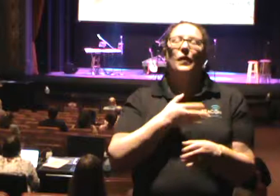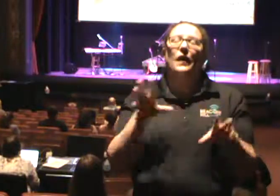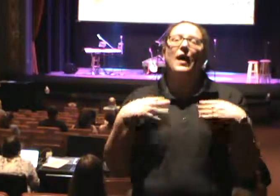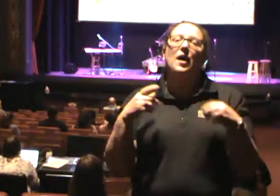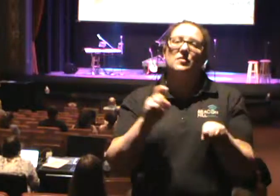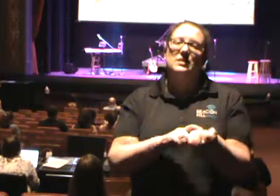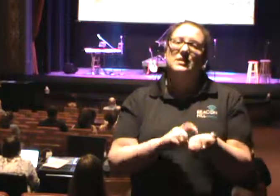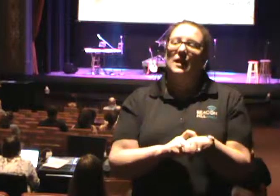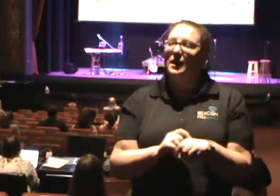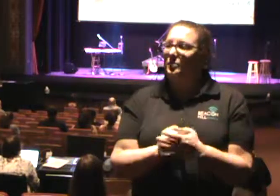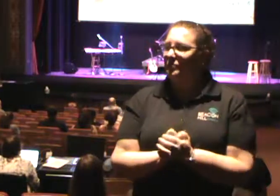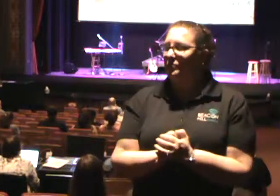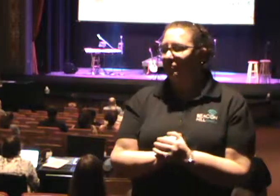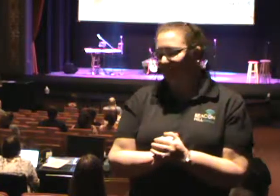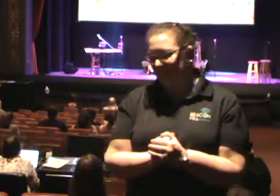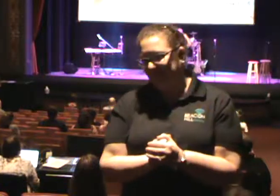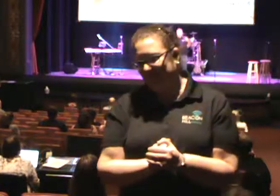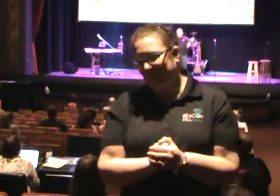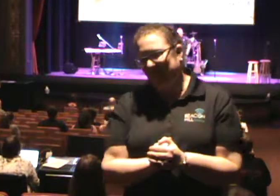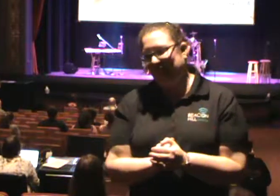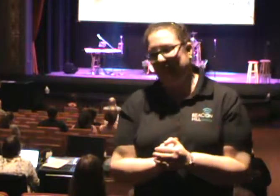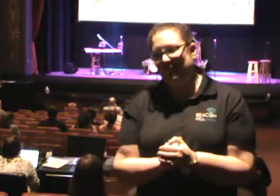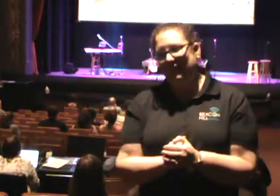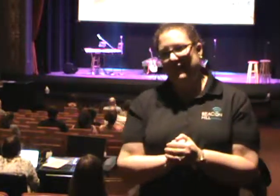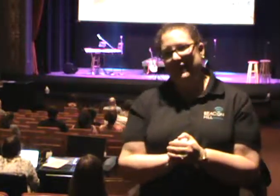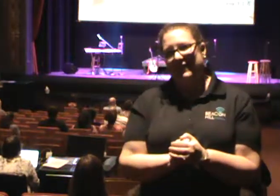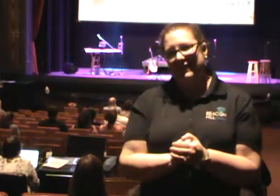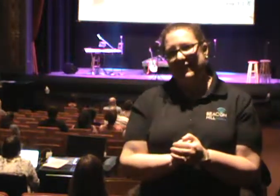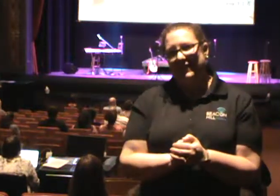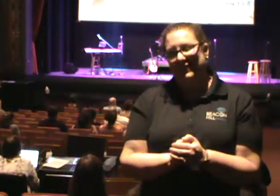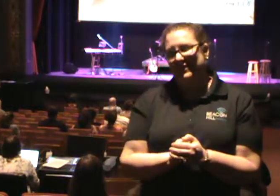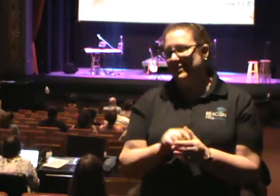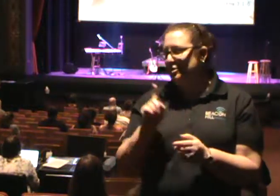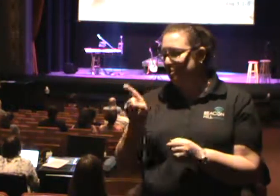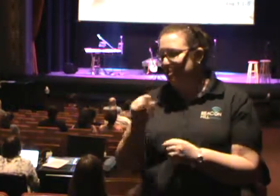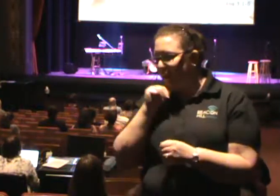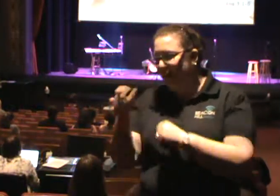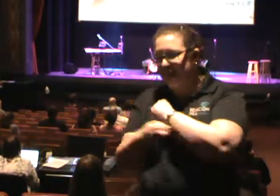have a time. Don't tip me, all right?